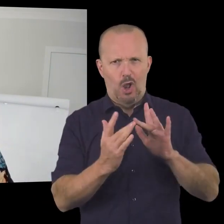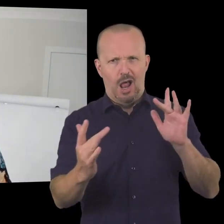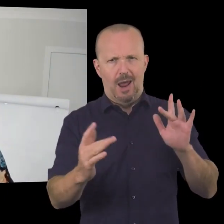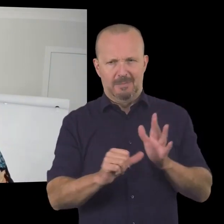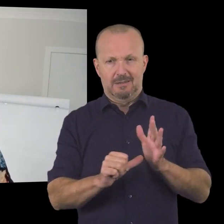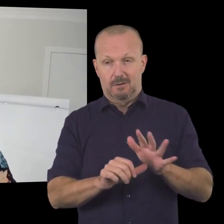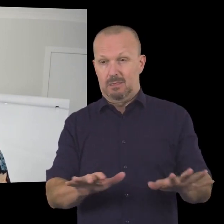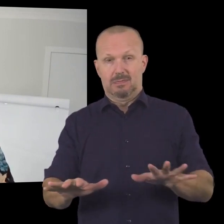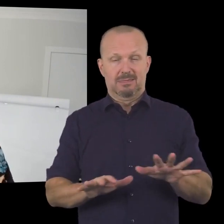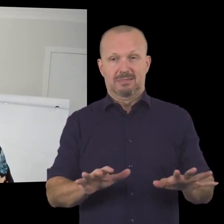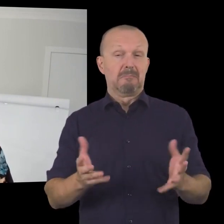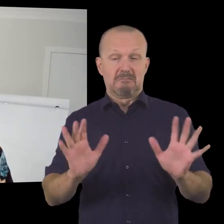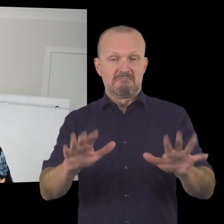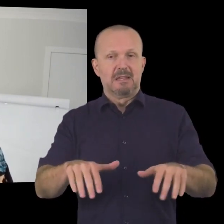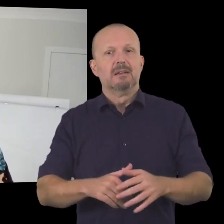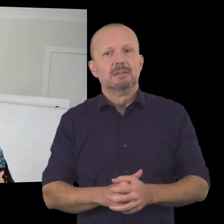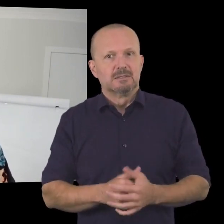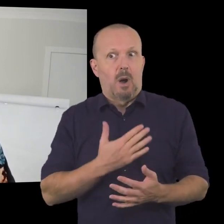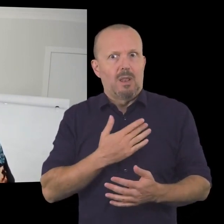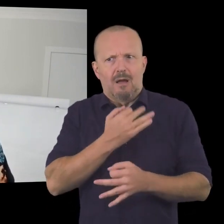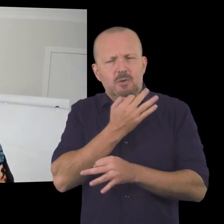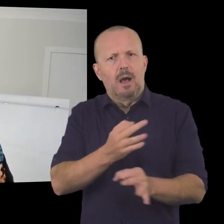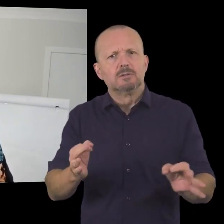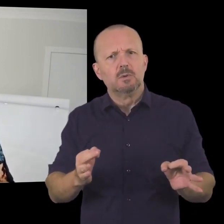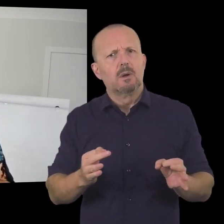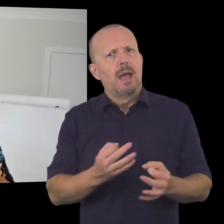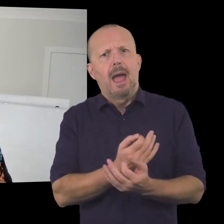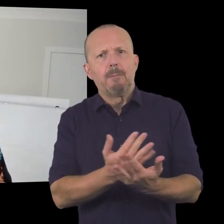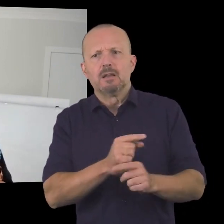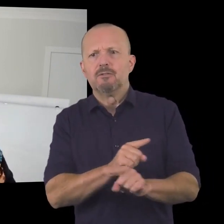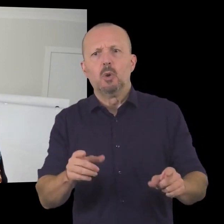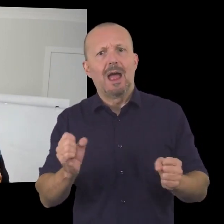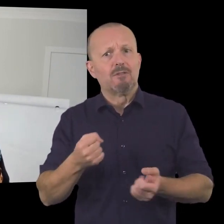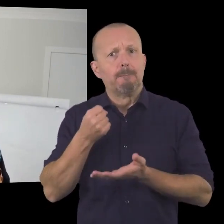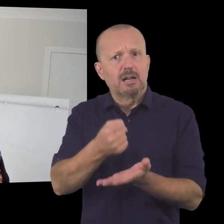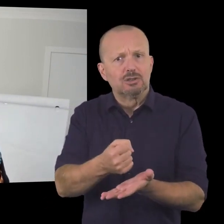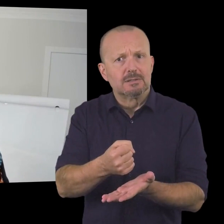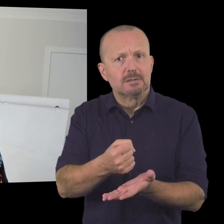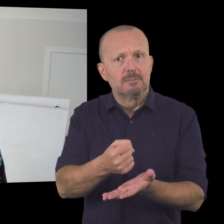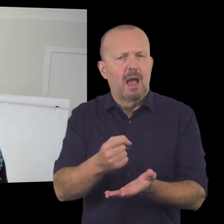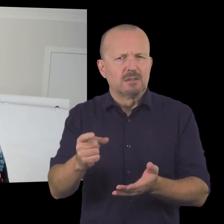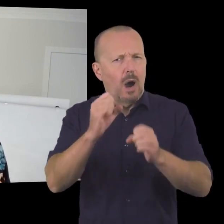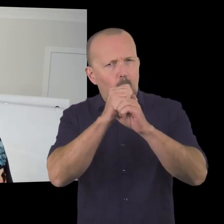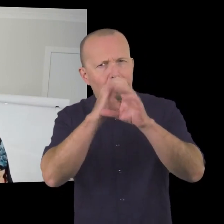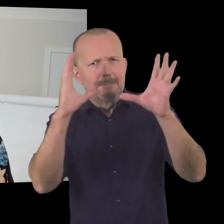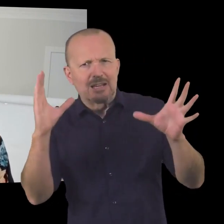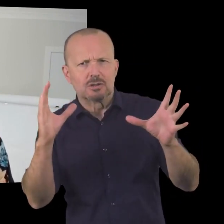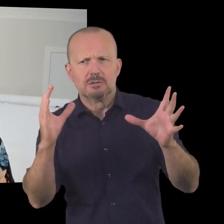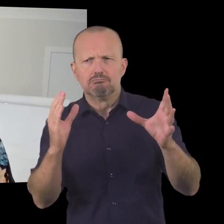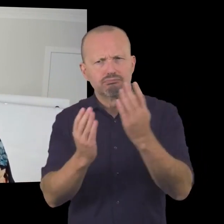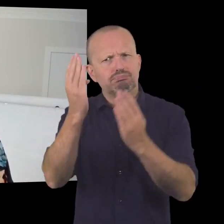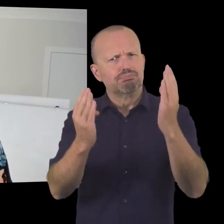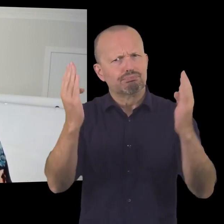hands uh where you're sitting so i'd love to ask the question how many of you have a budget